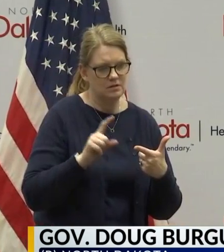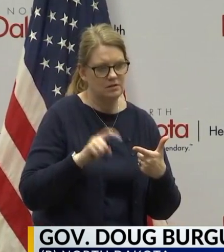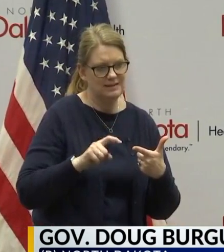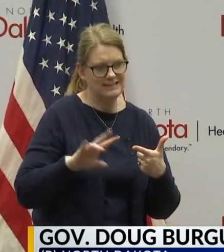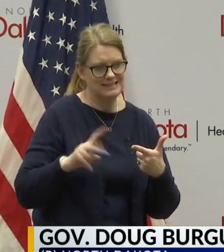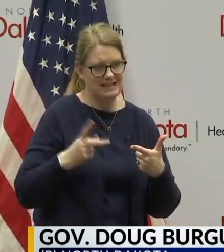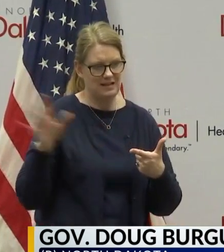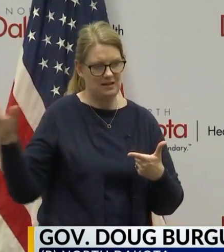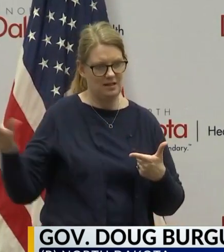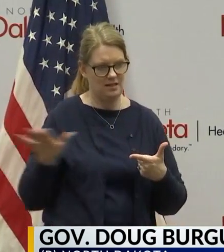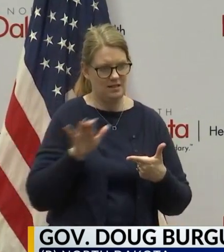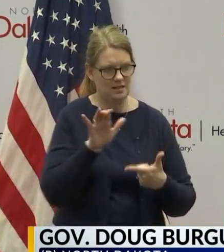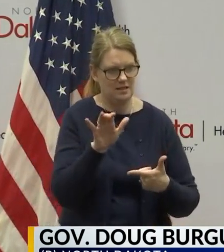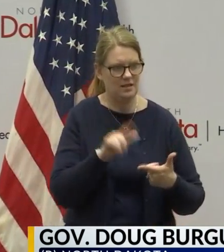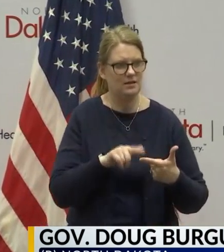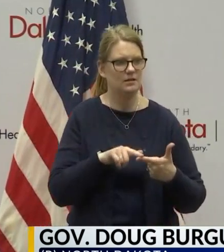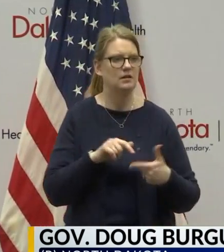Act?